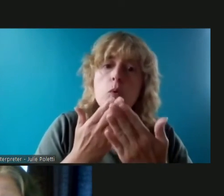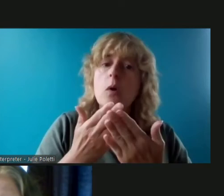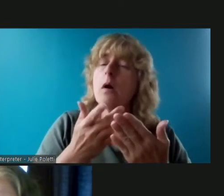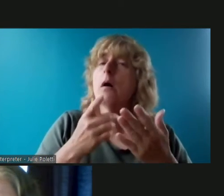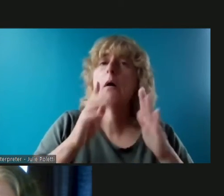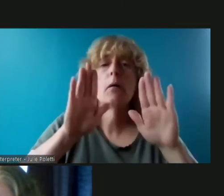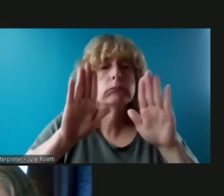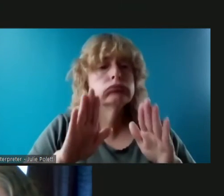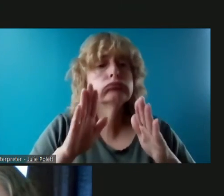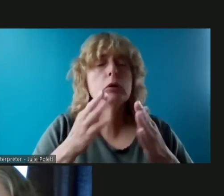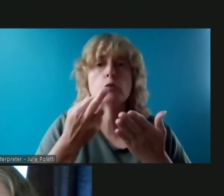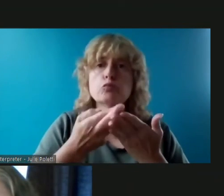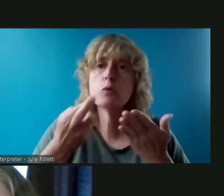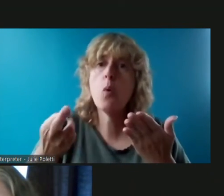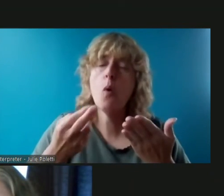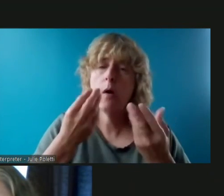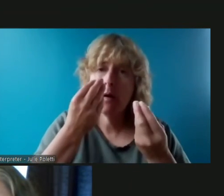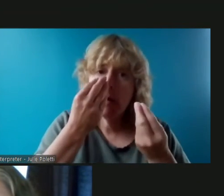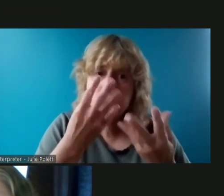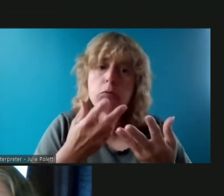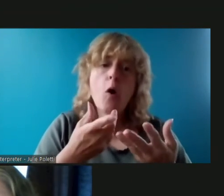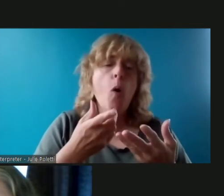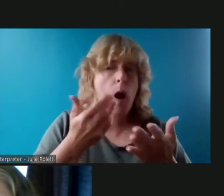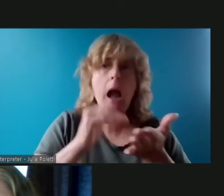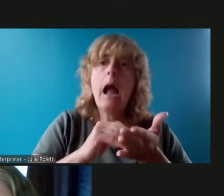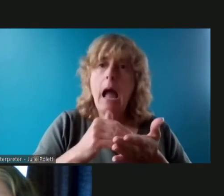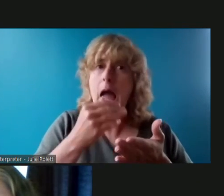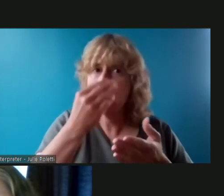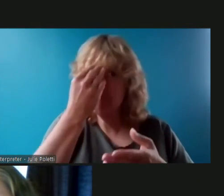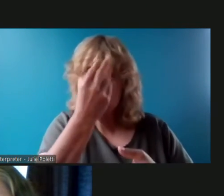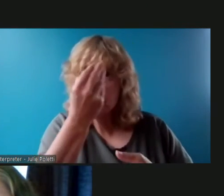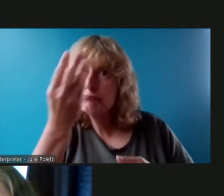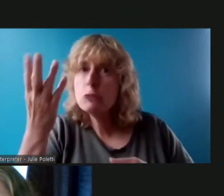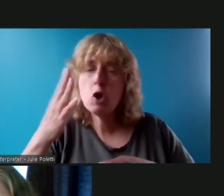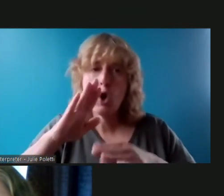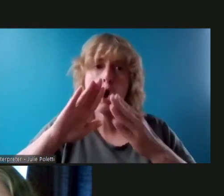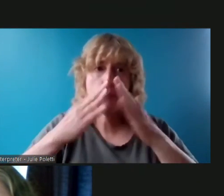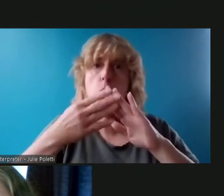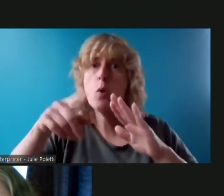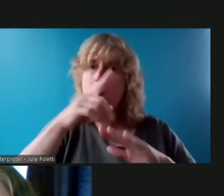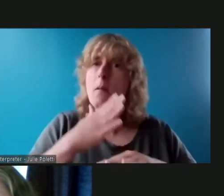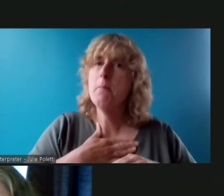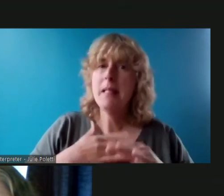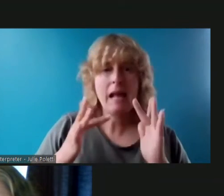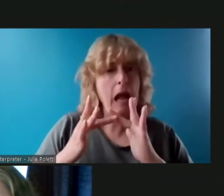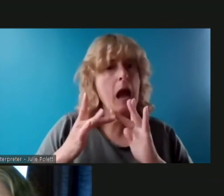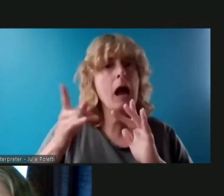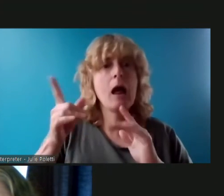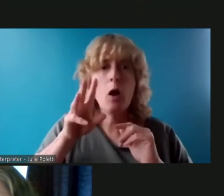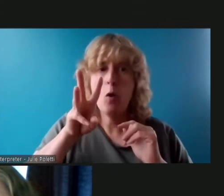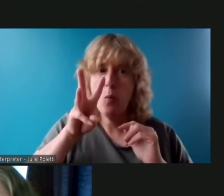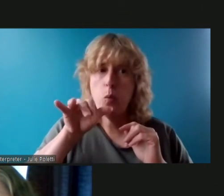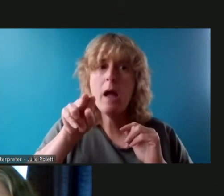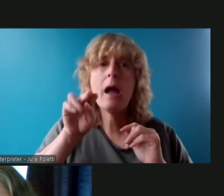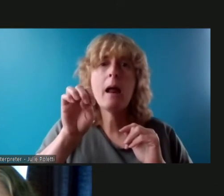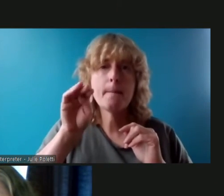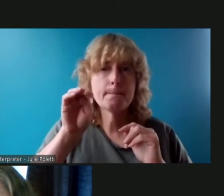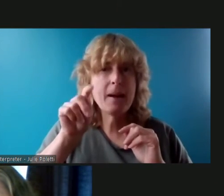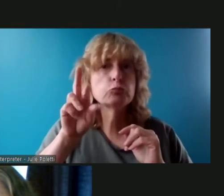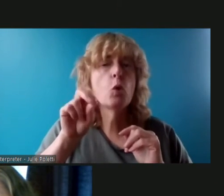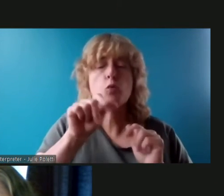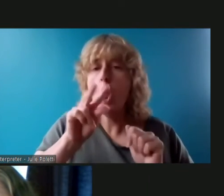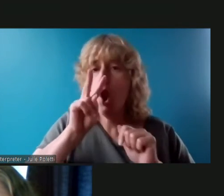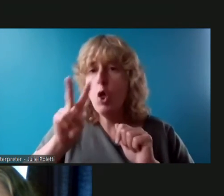community please call on wayne metro you can go to the website and just as he said uh you can chat and